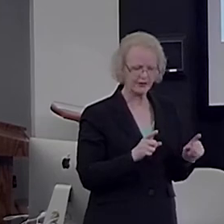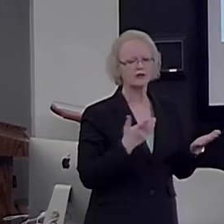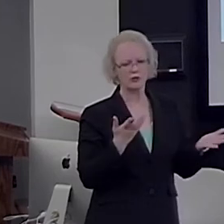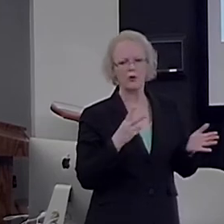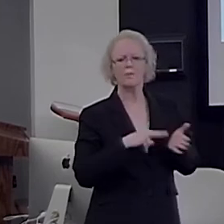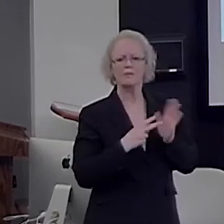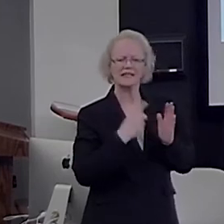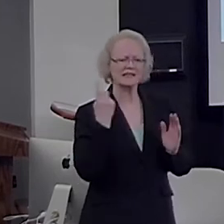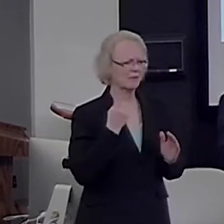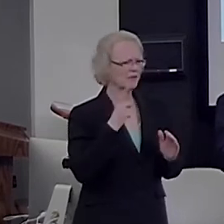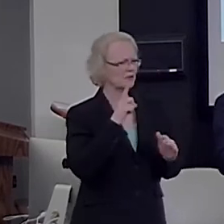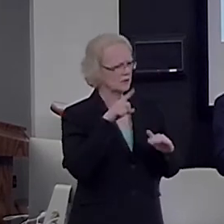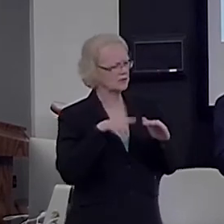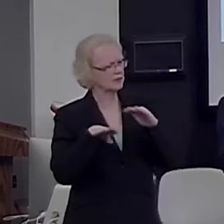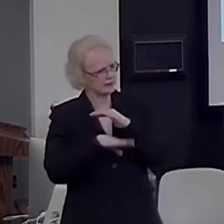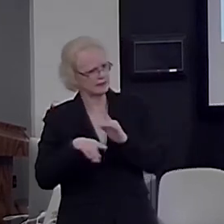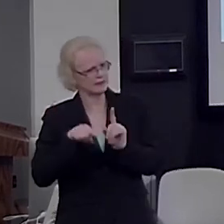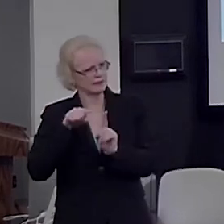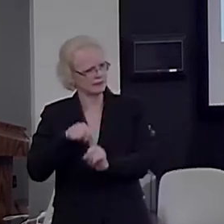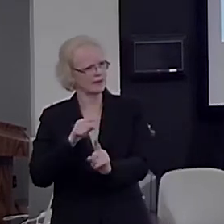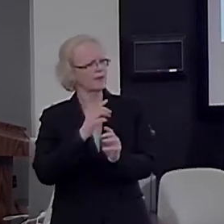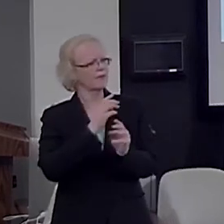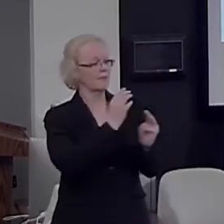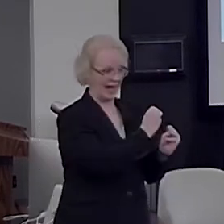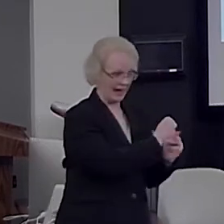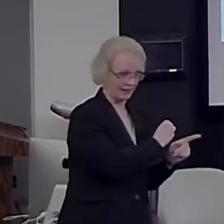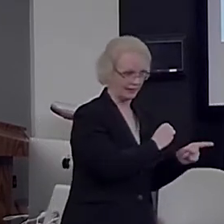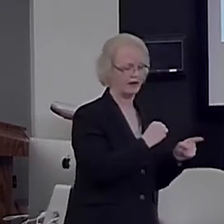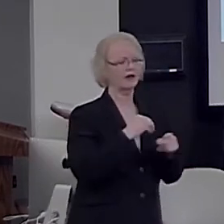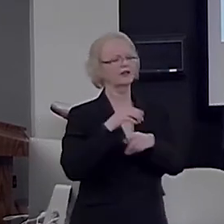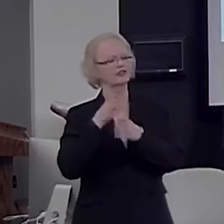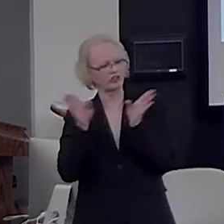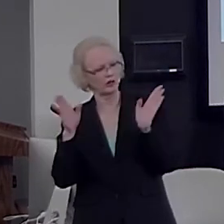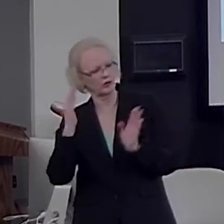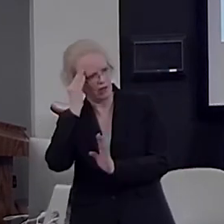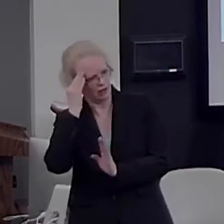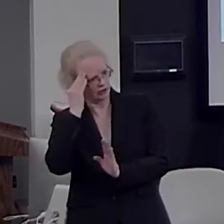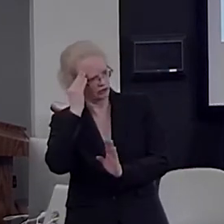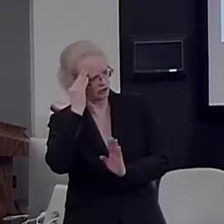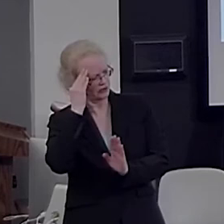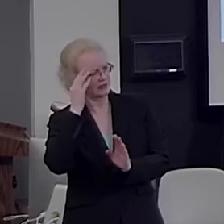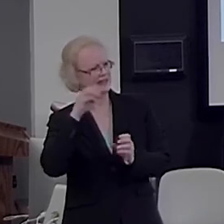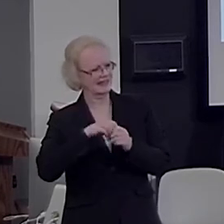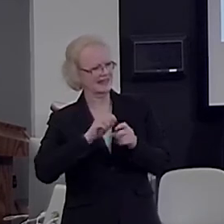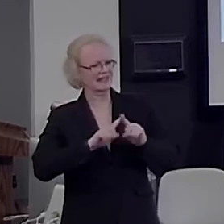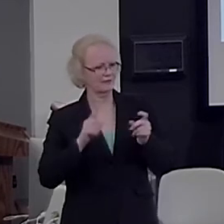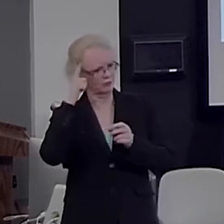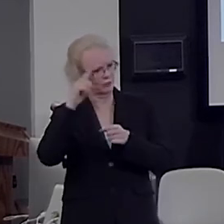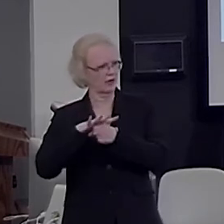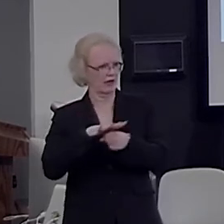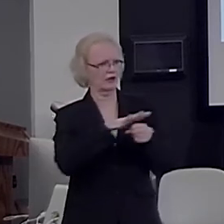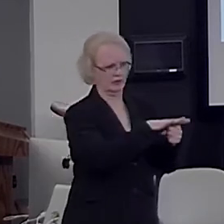that the semantics of mathematics and the semantics of general knowledge belong to different brain networks.